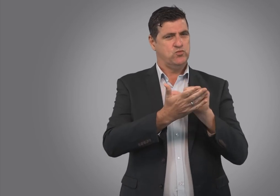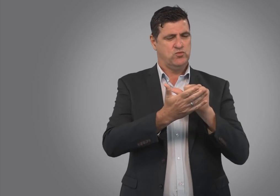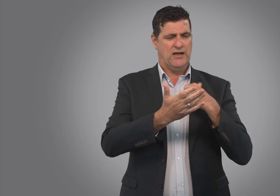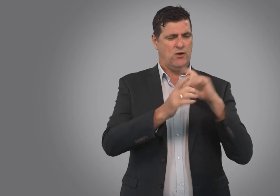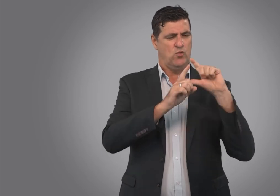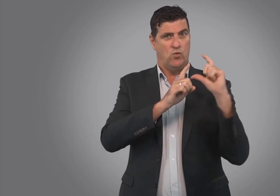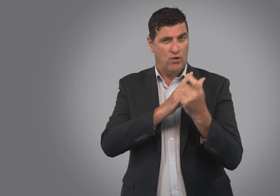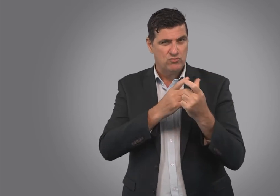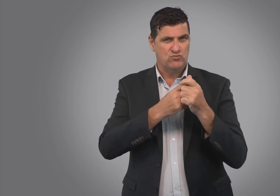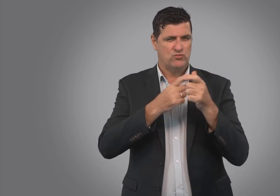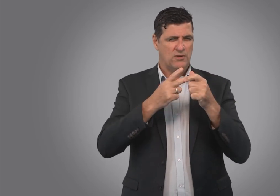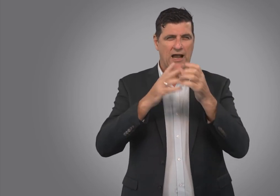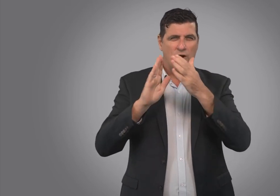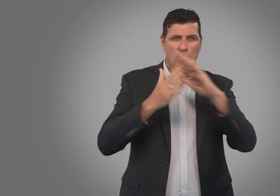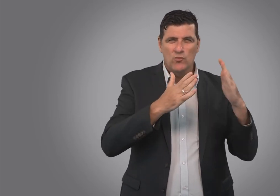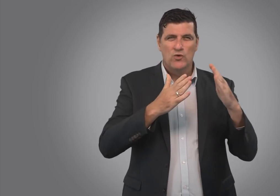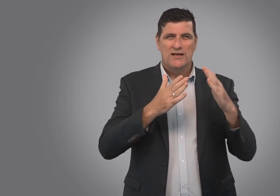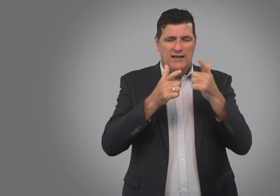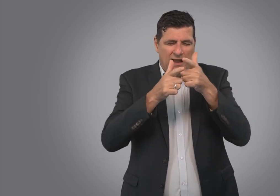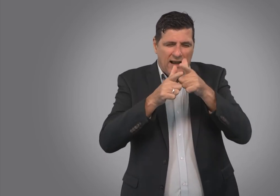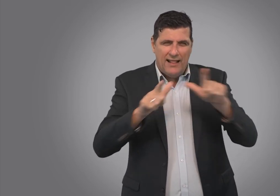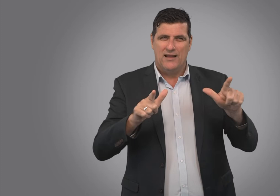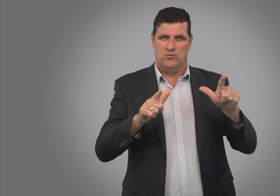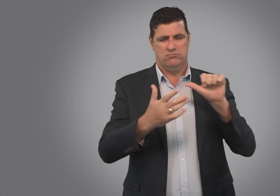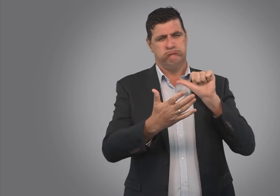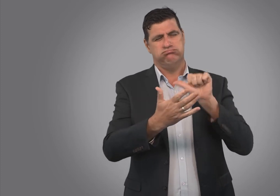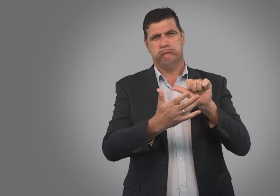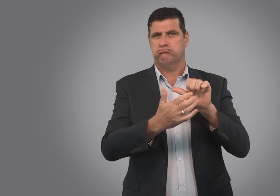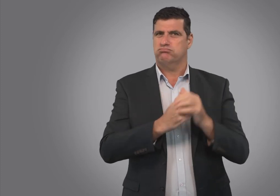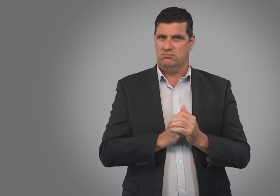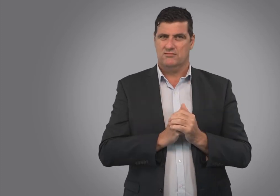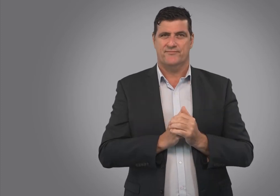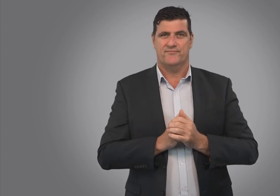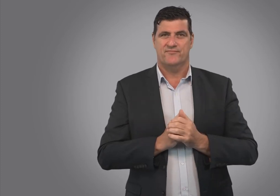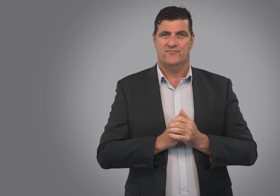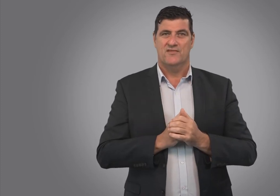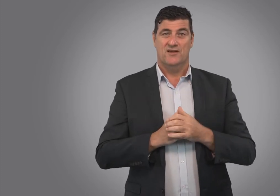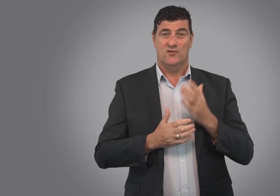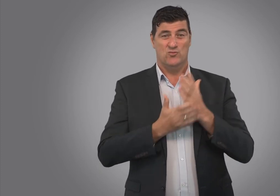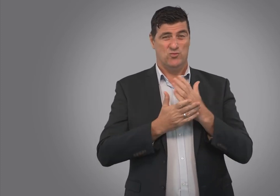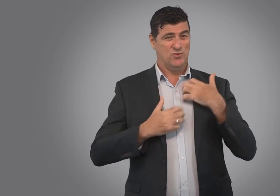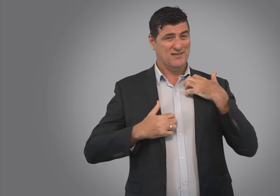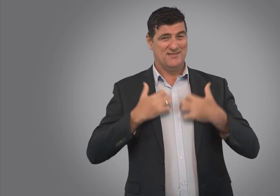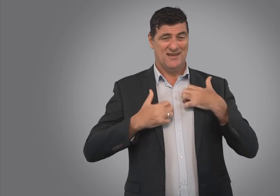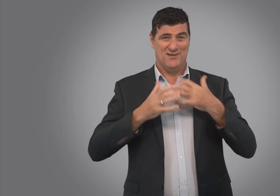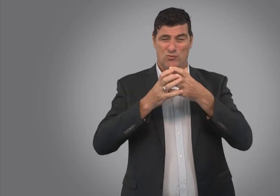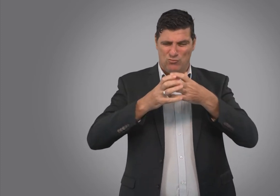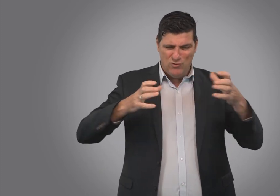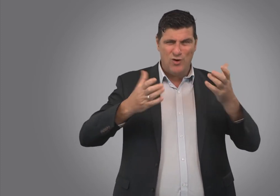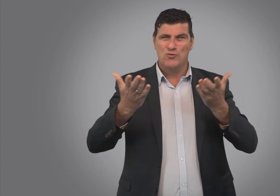community and language. It's of the utmost importance. It's exciting to be able to grow services,